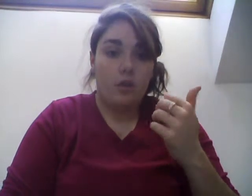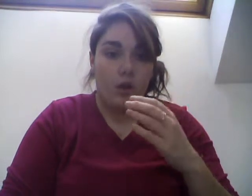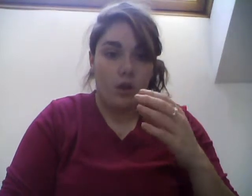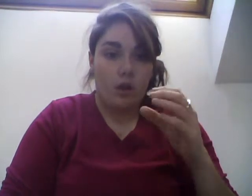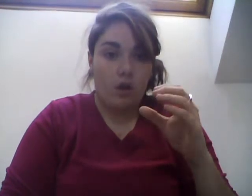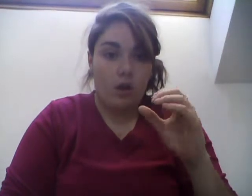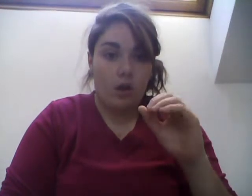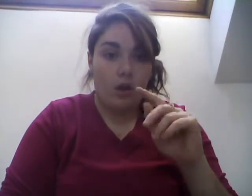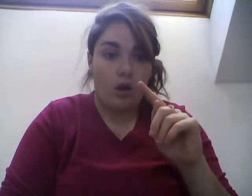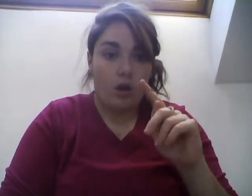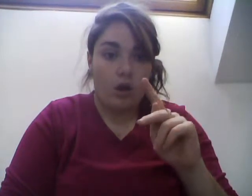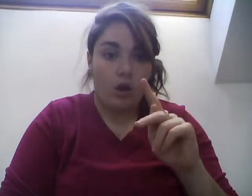going to be called glucose.